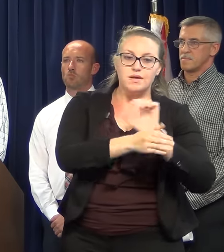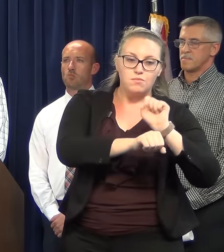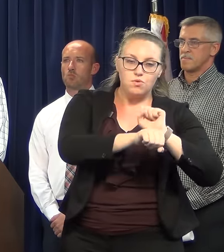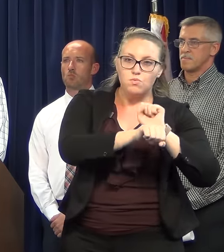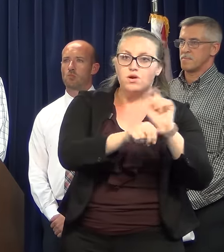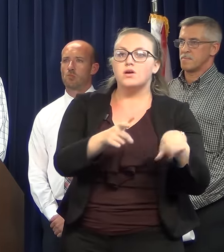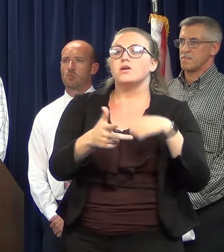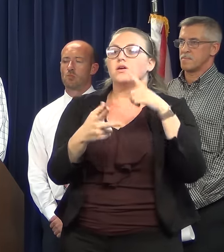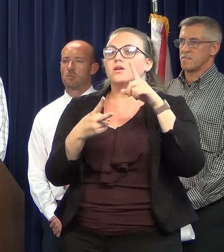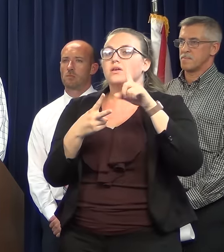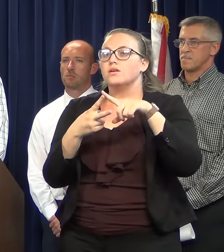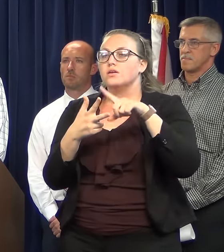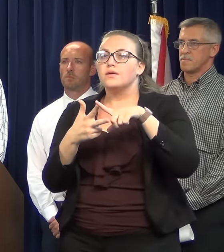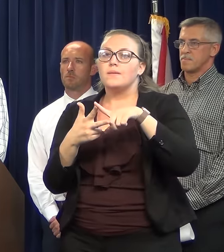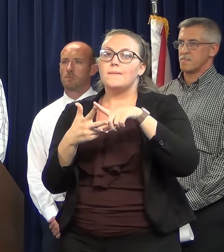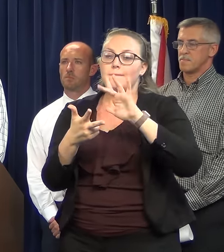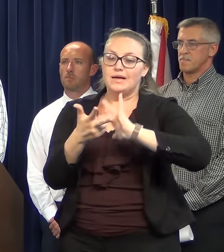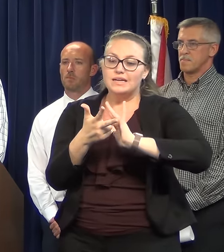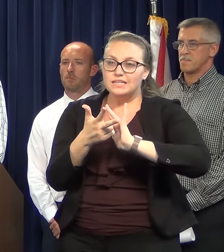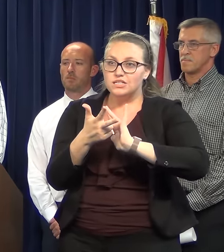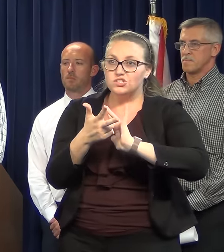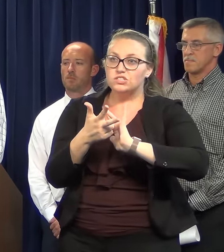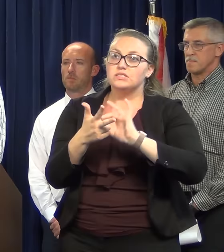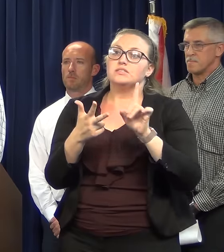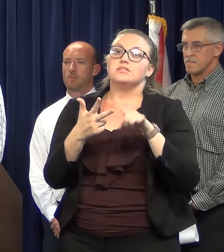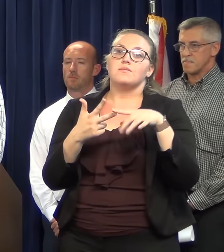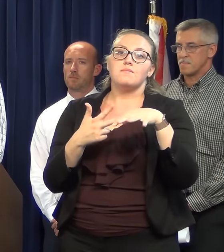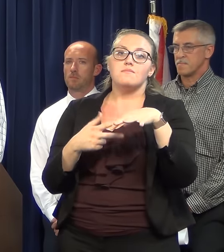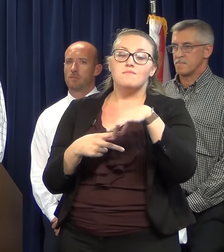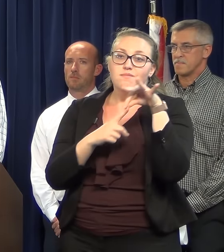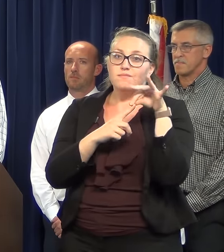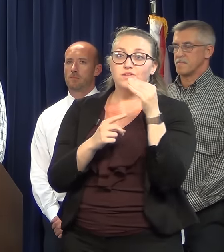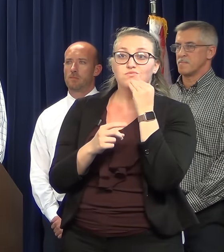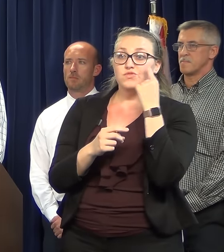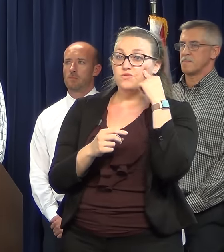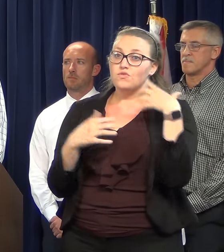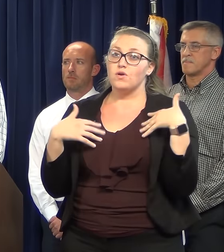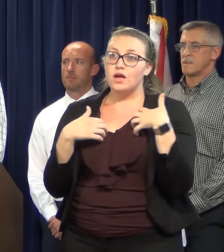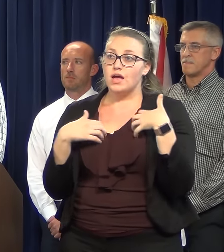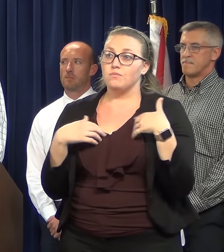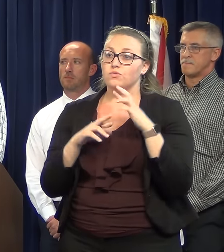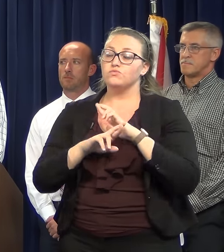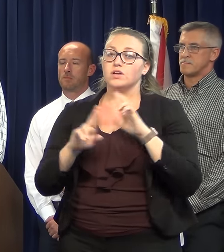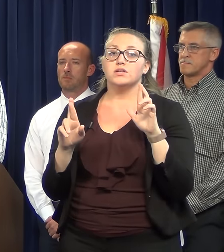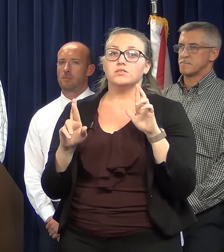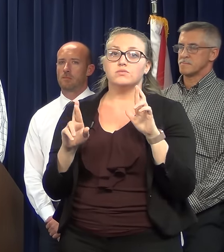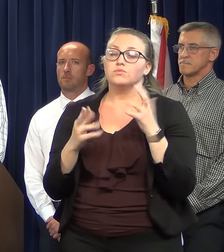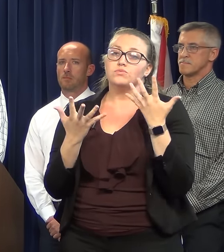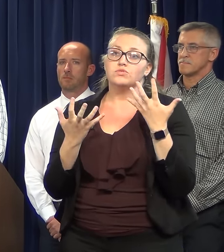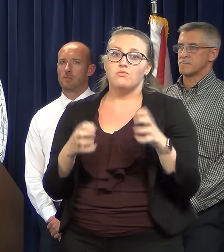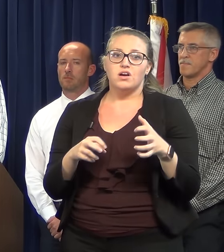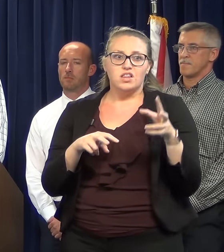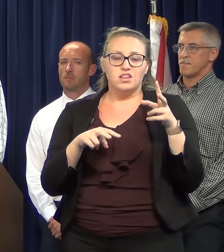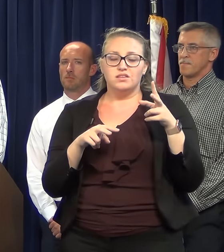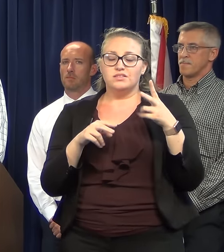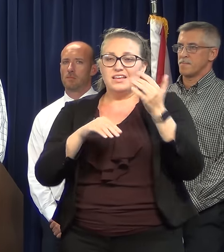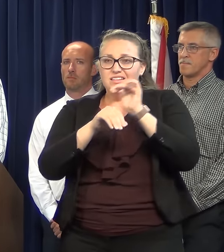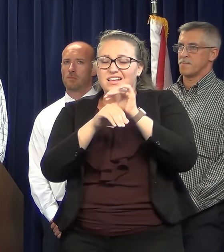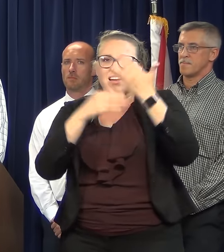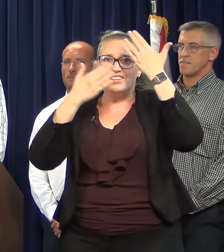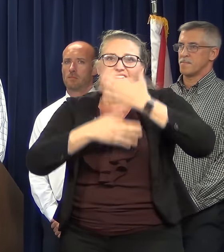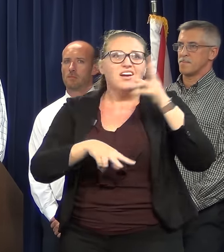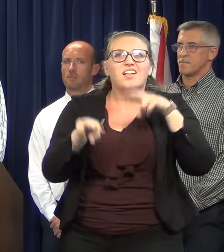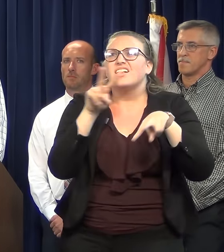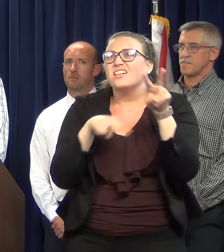medications or special food that your pets need close at hand. We don't want you looking around in the middle of the night in the